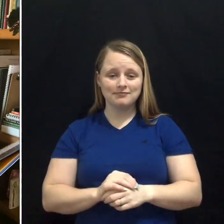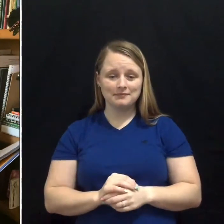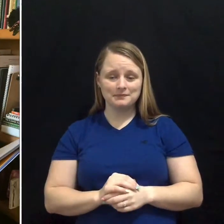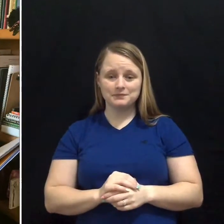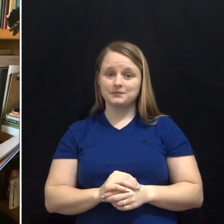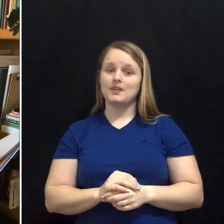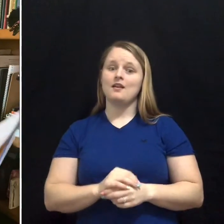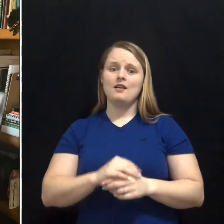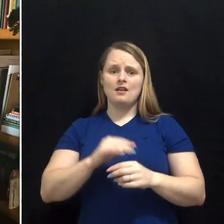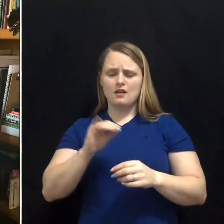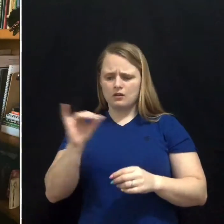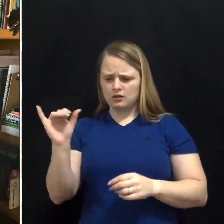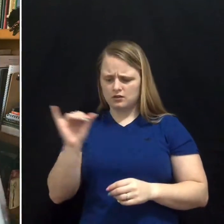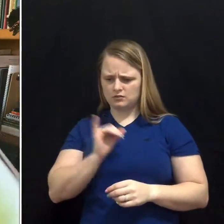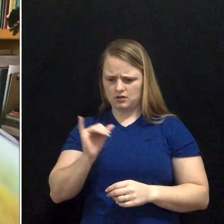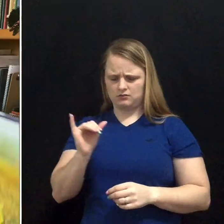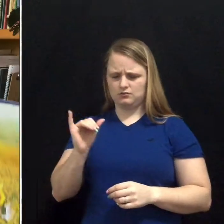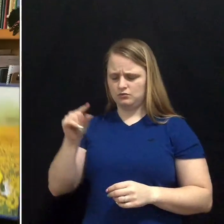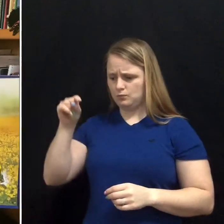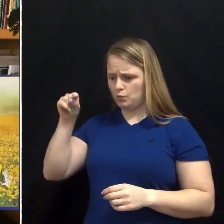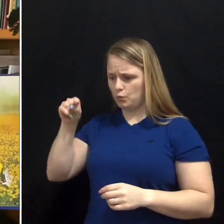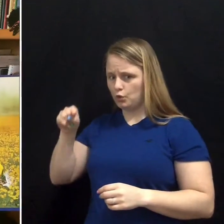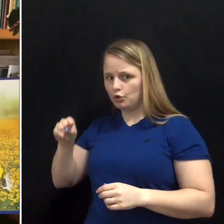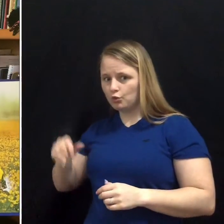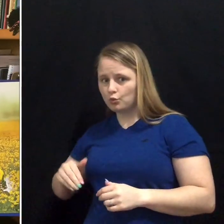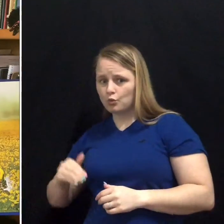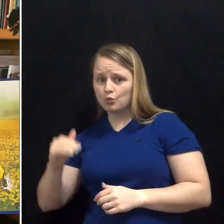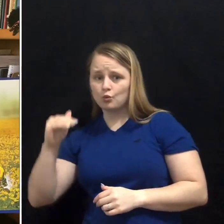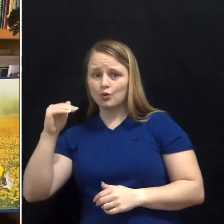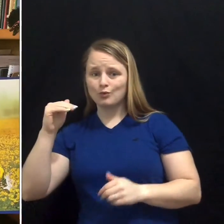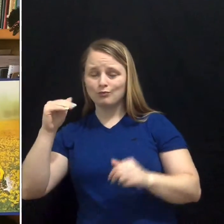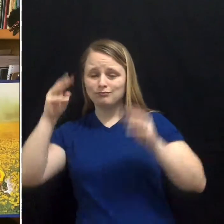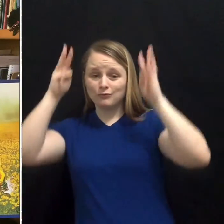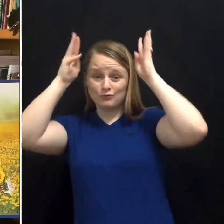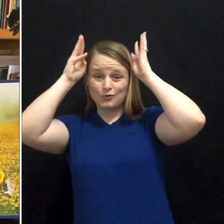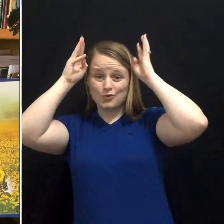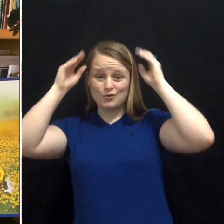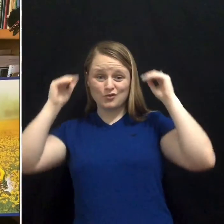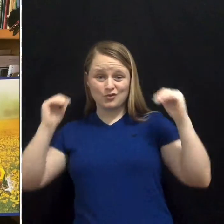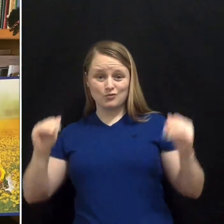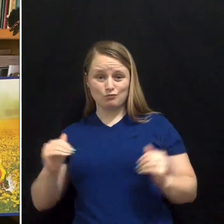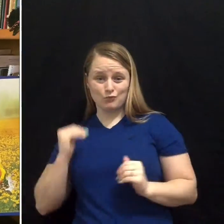And it grew right along with the rest of you.